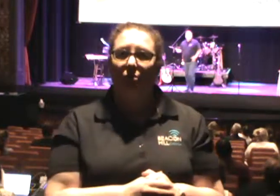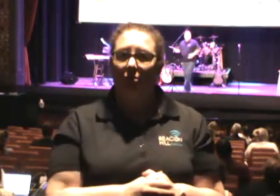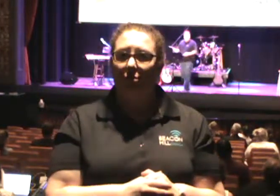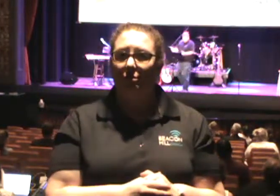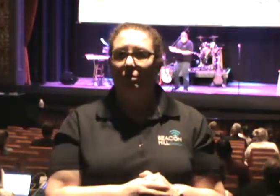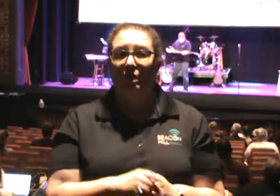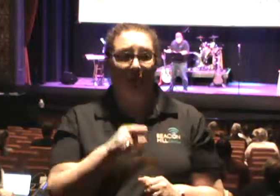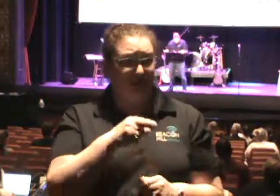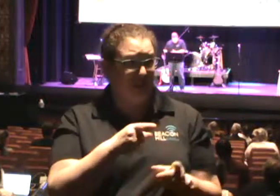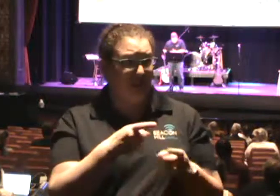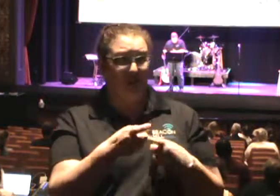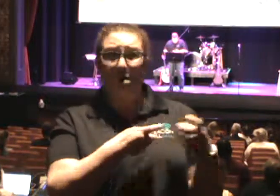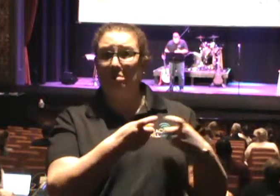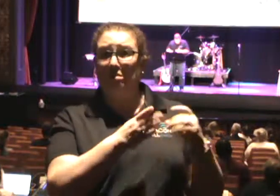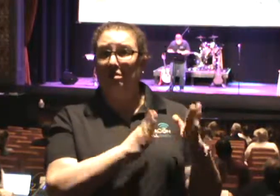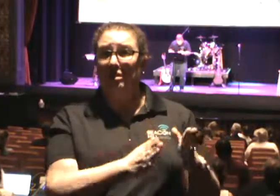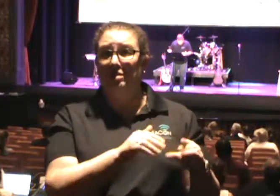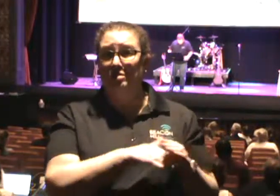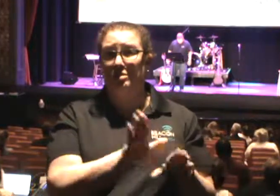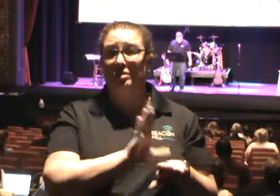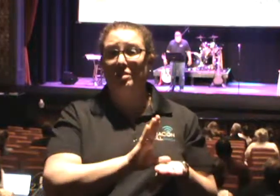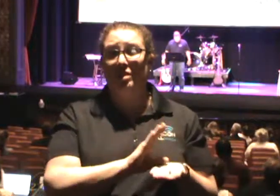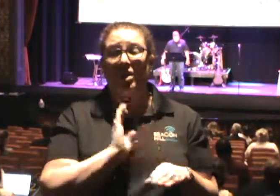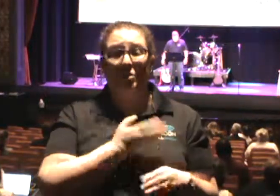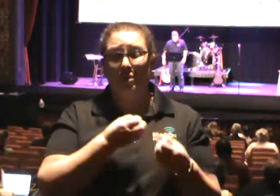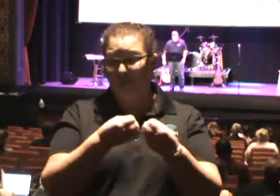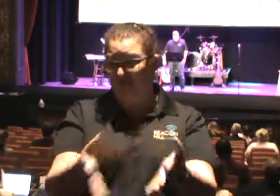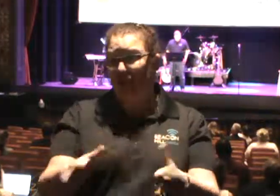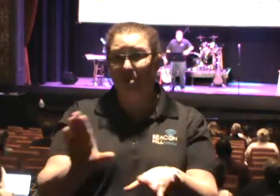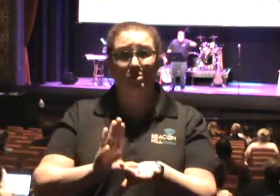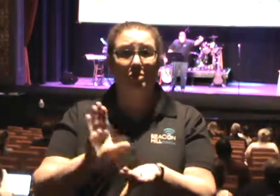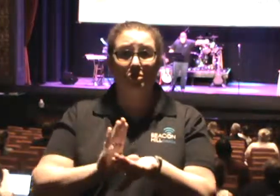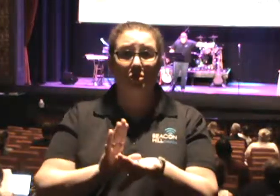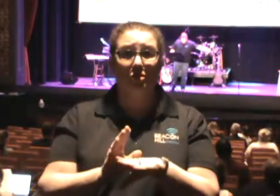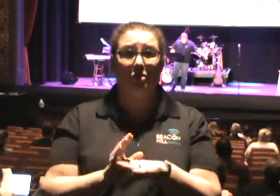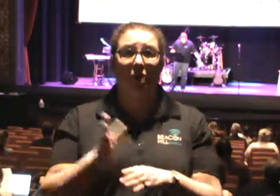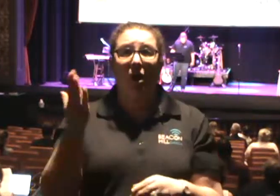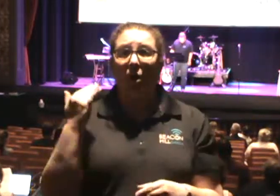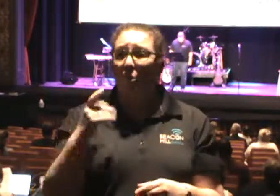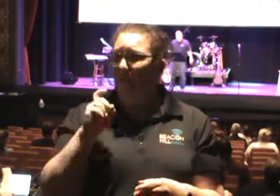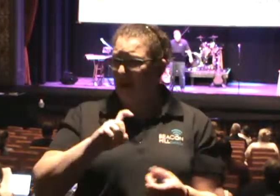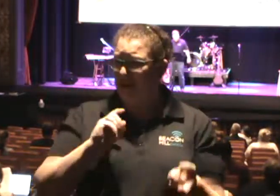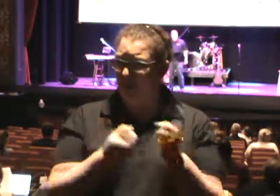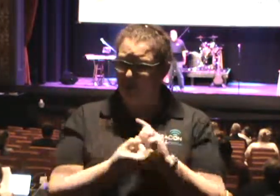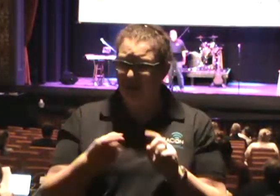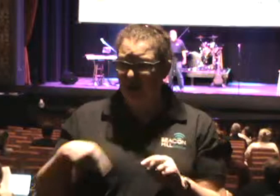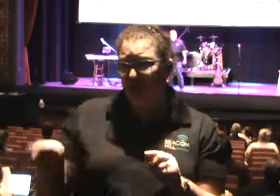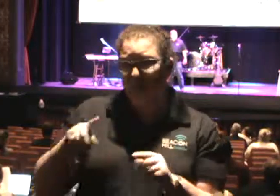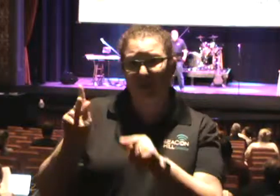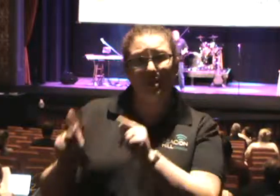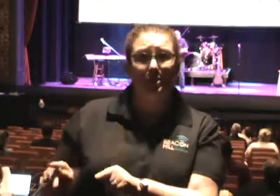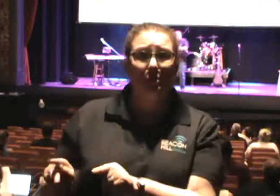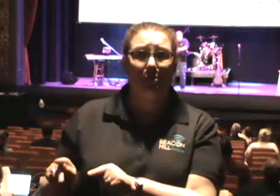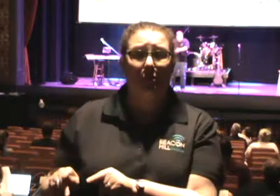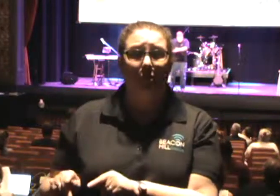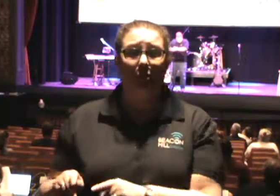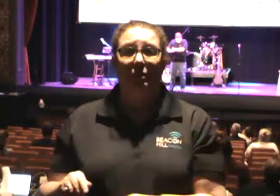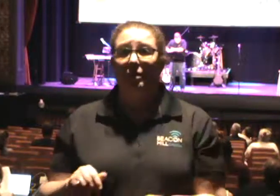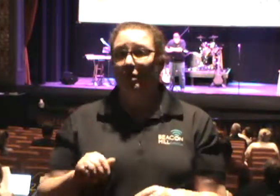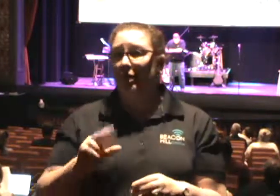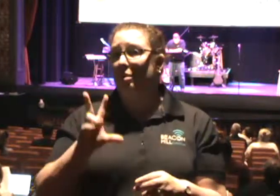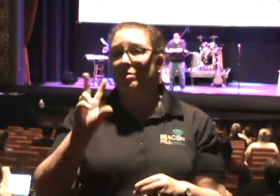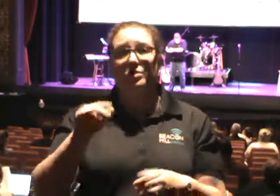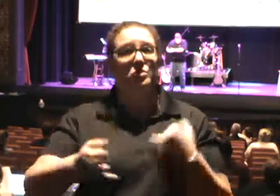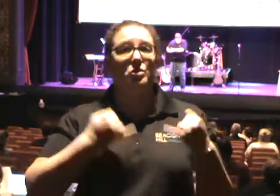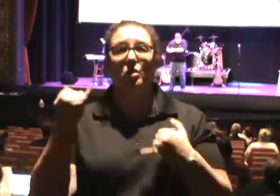I mean, there's a leaders in the church who would say, we've lost our church. Why do we have to change for them? There was little joy